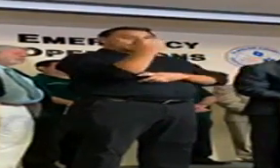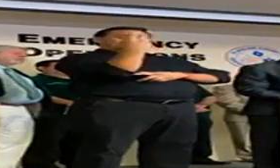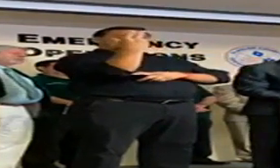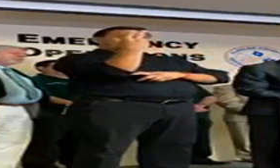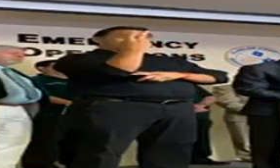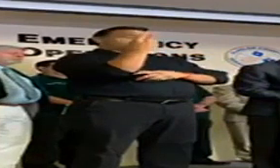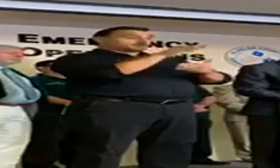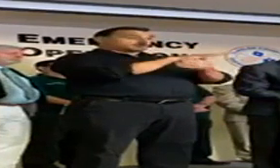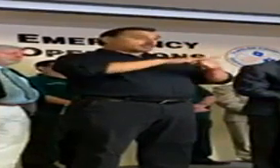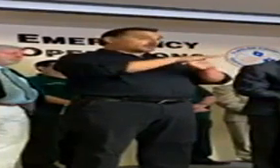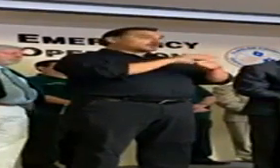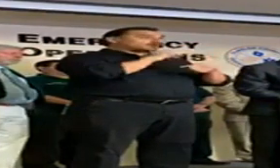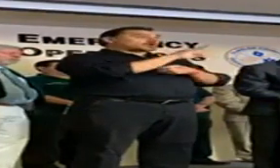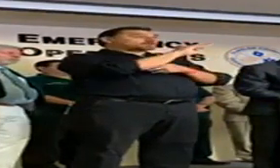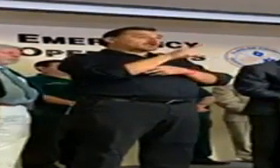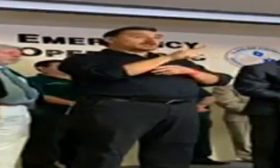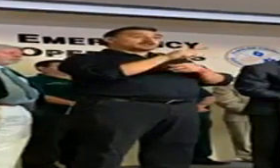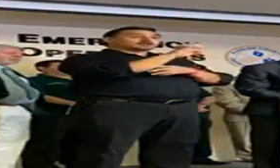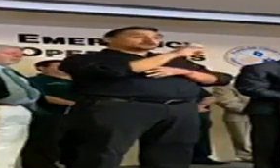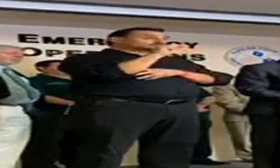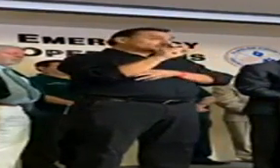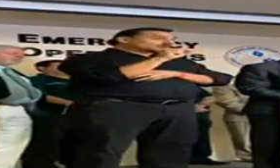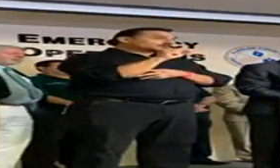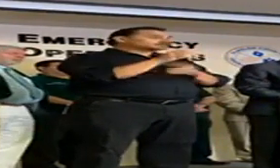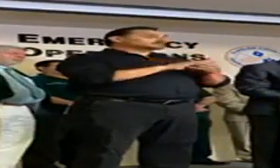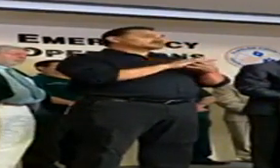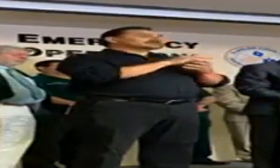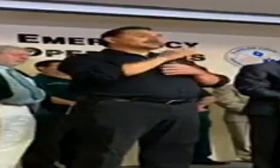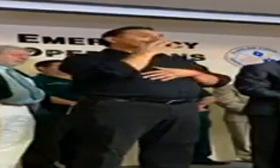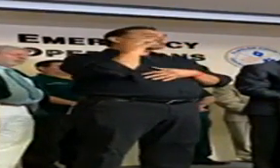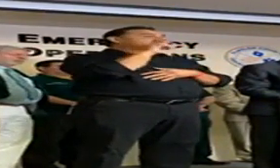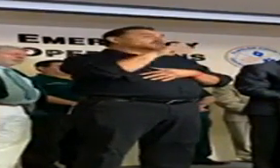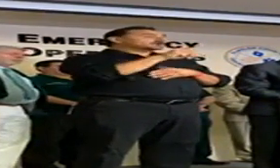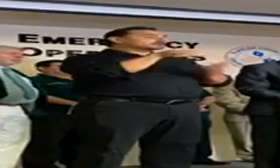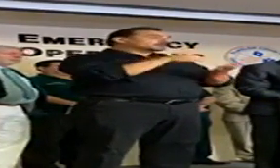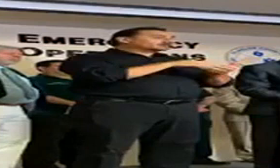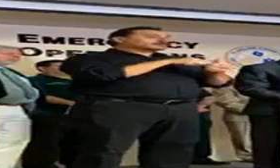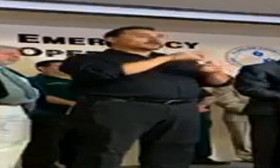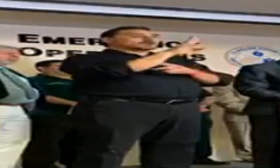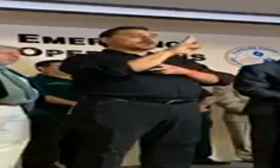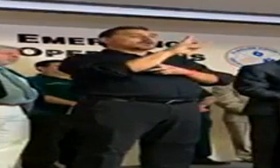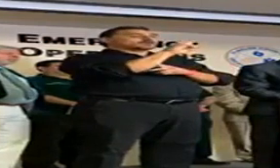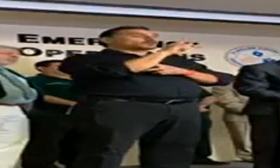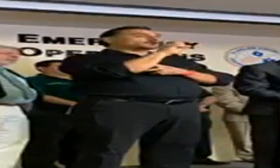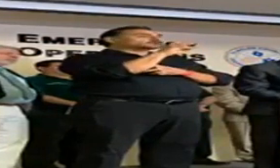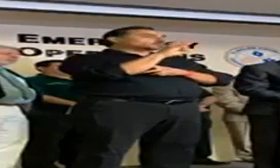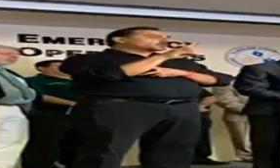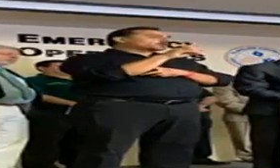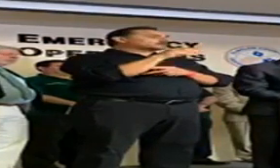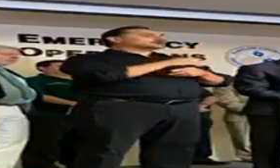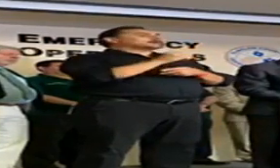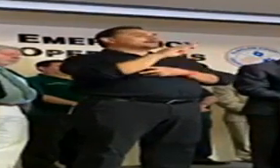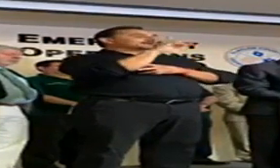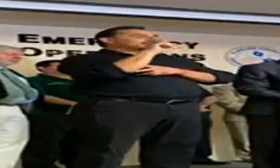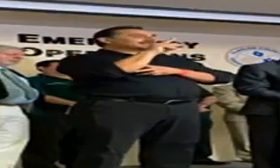The locations are Bunnell Elementary, Indian Trails Middle, Wadsworth Elementary, Buddy